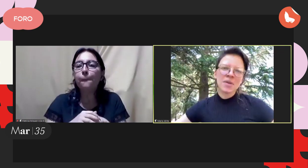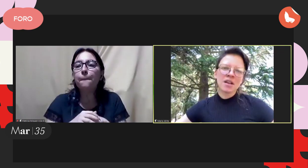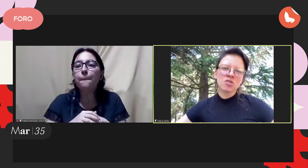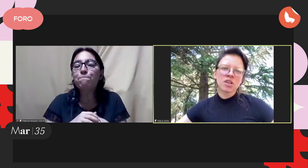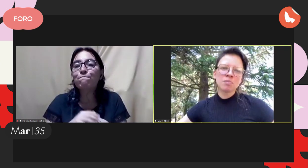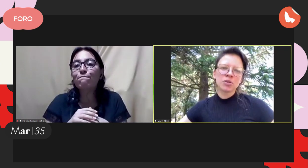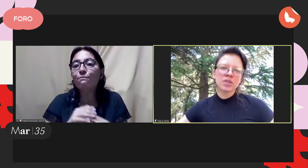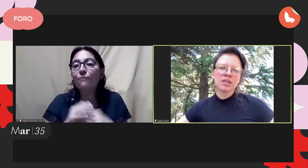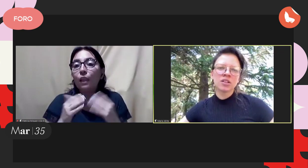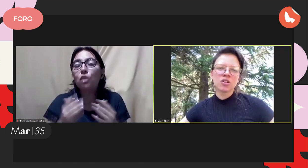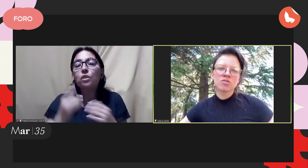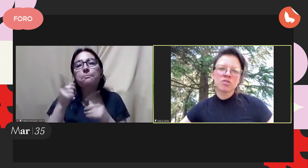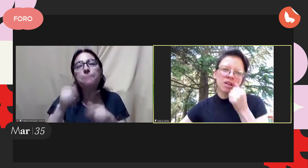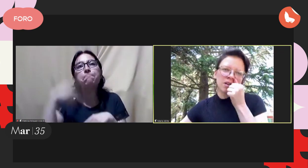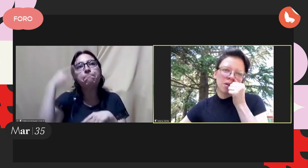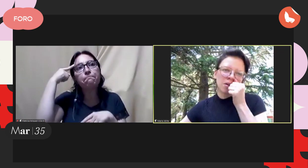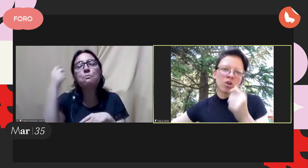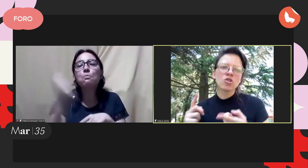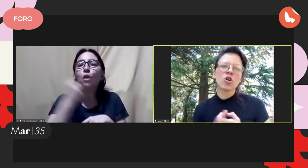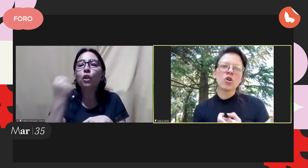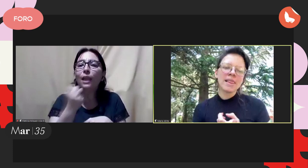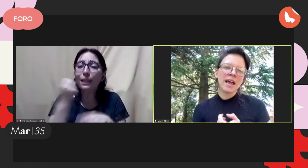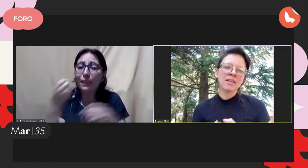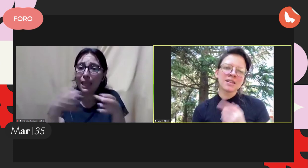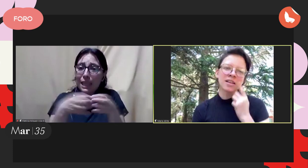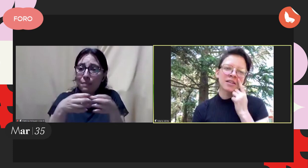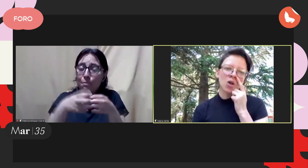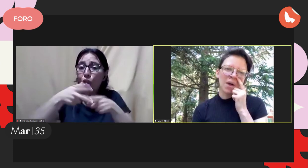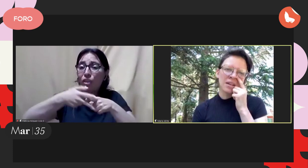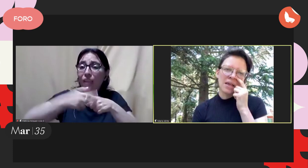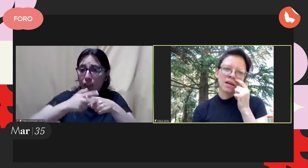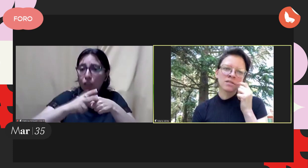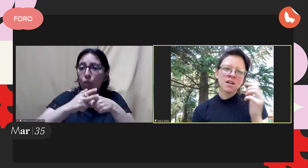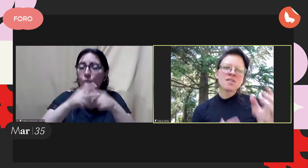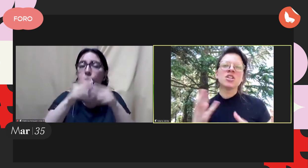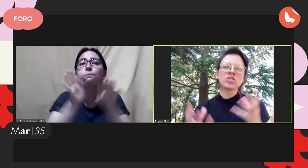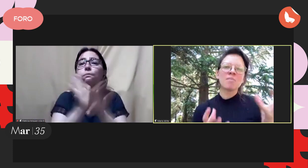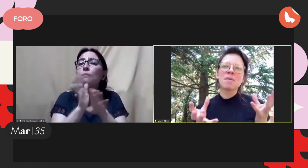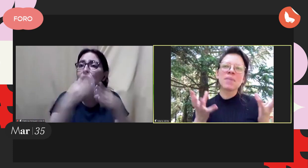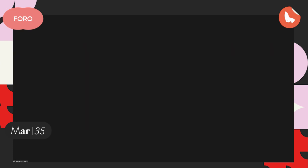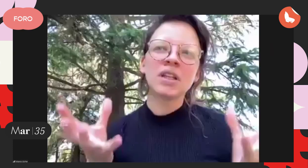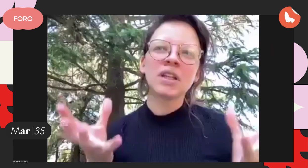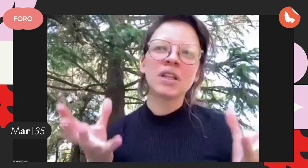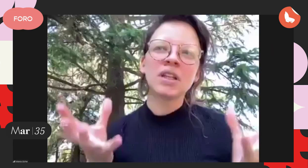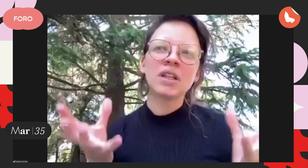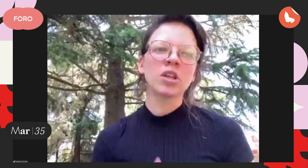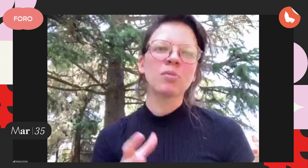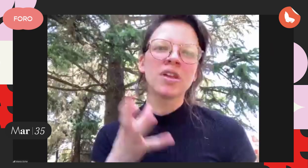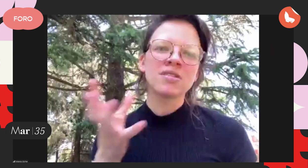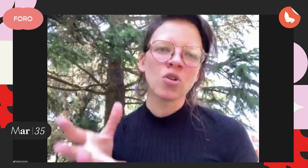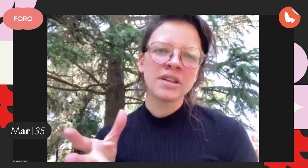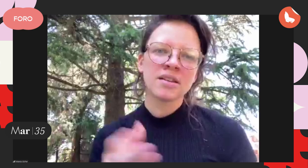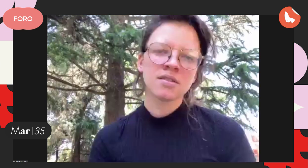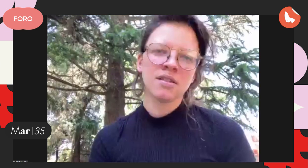So how to generate in the technical crews, not only equalities in terms of parity, but